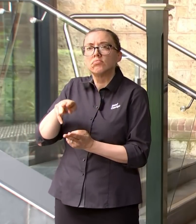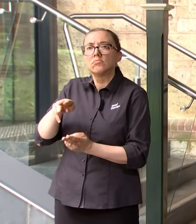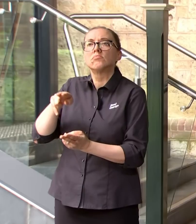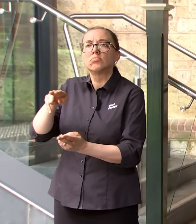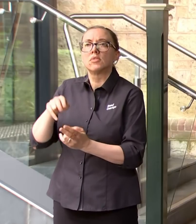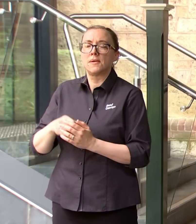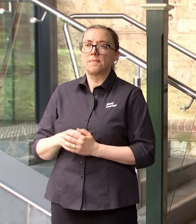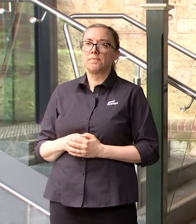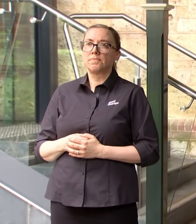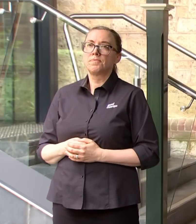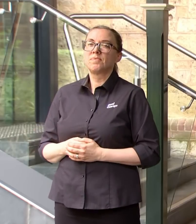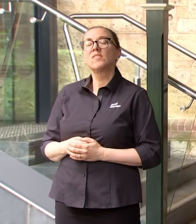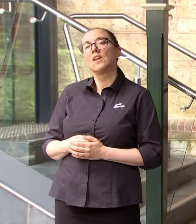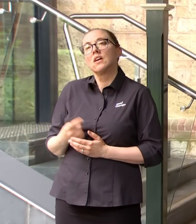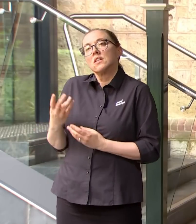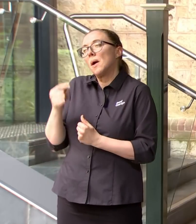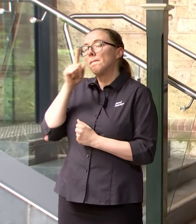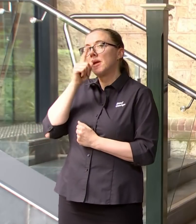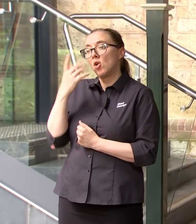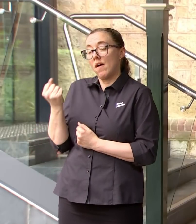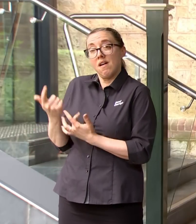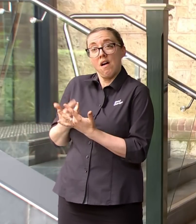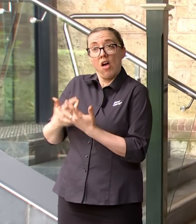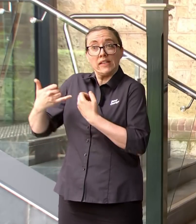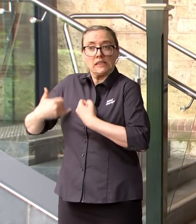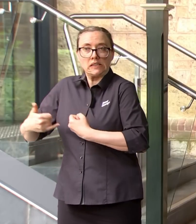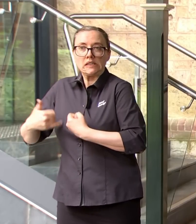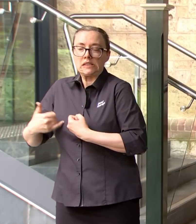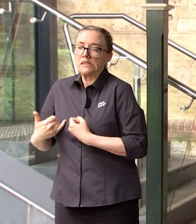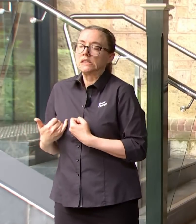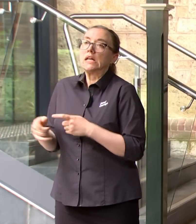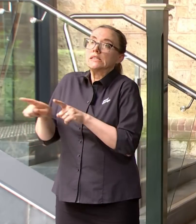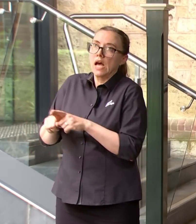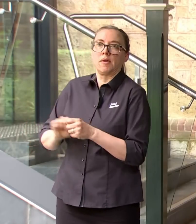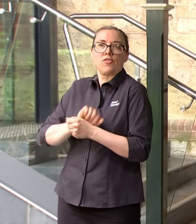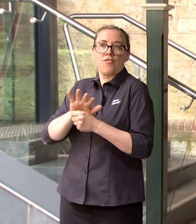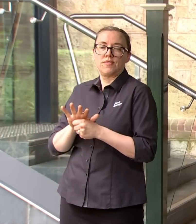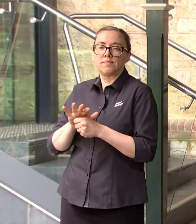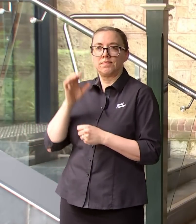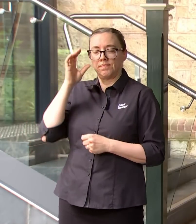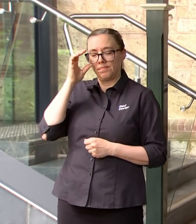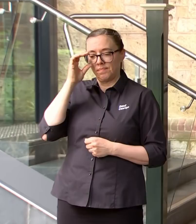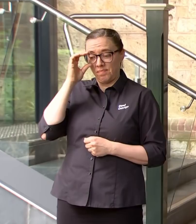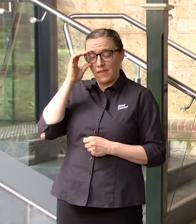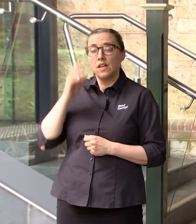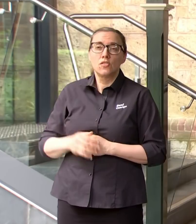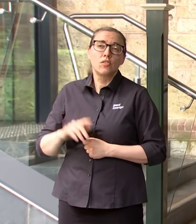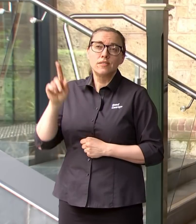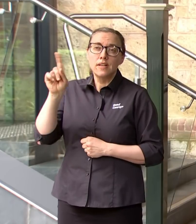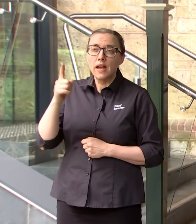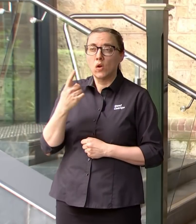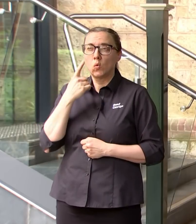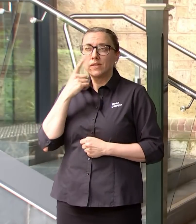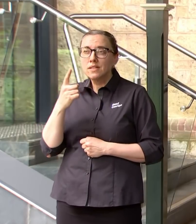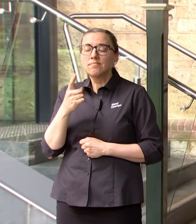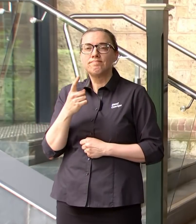Omicron who have been admitted for other reasons but in total today we see that number in South Australia are getting